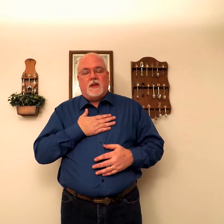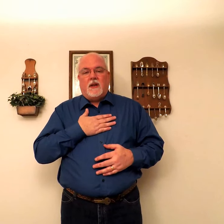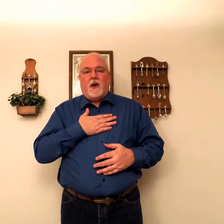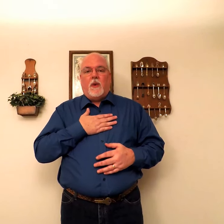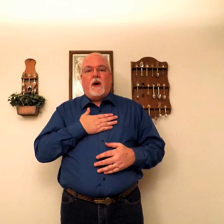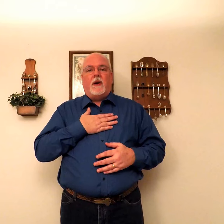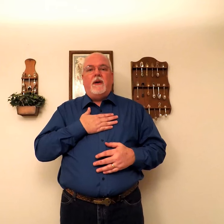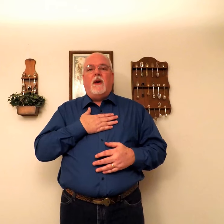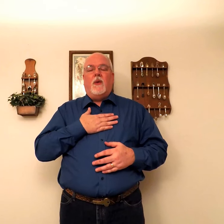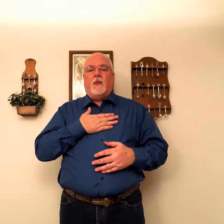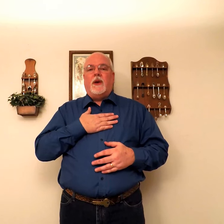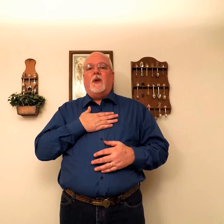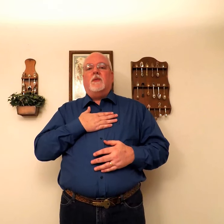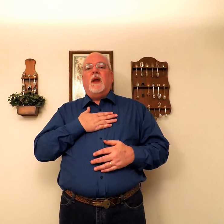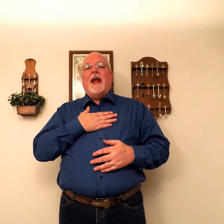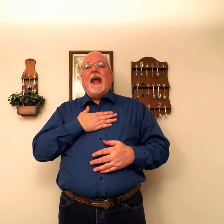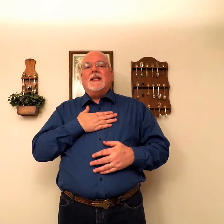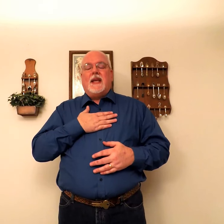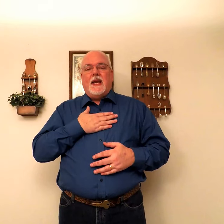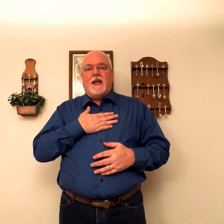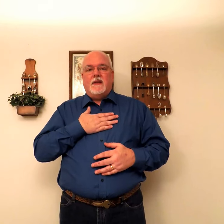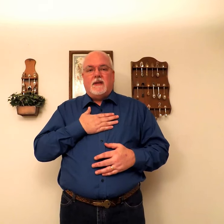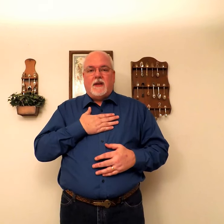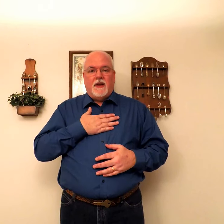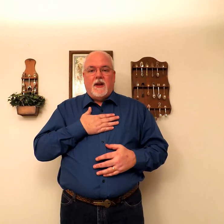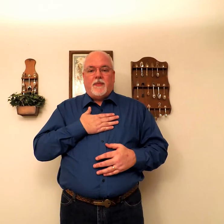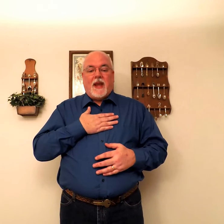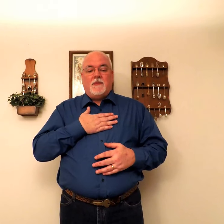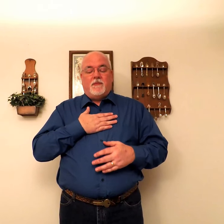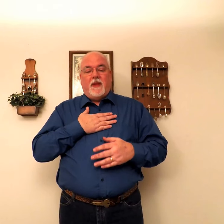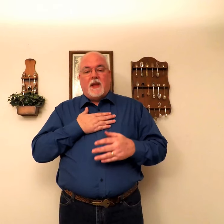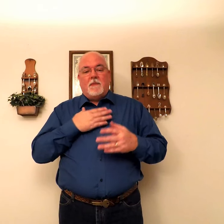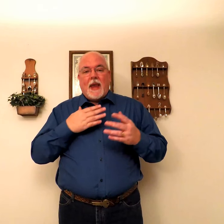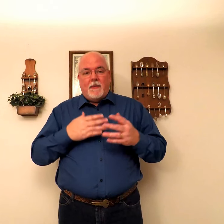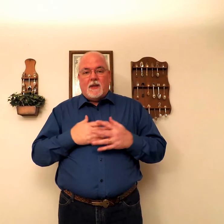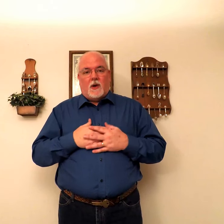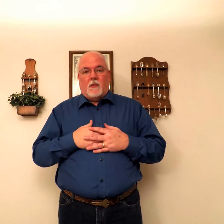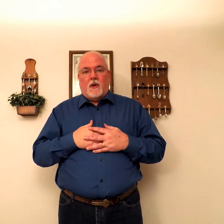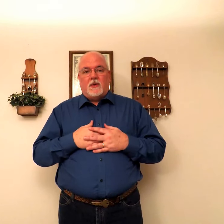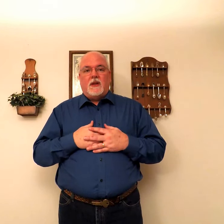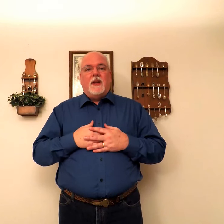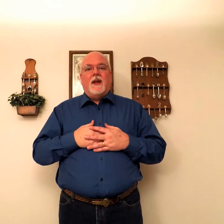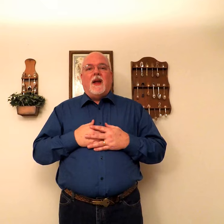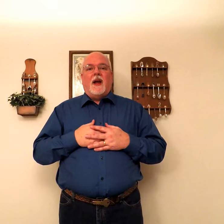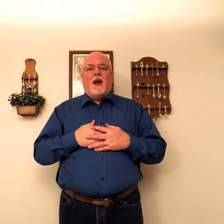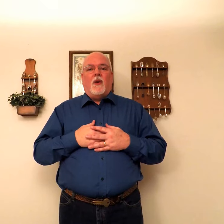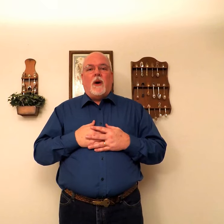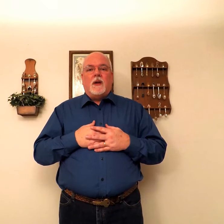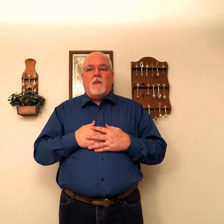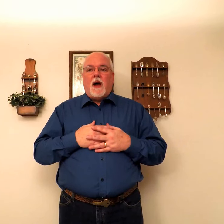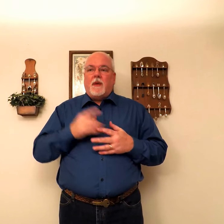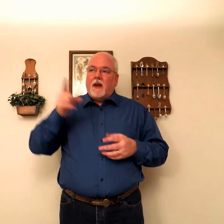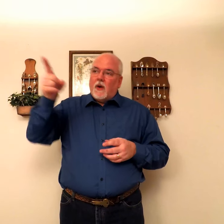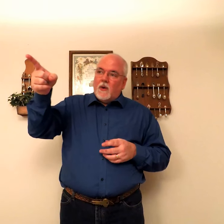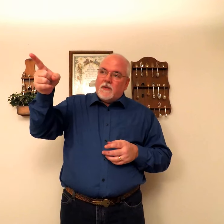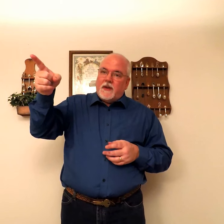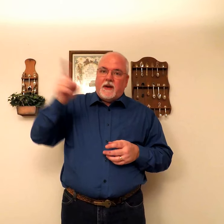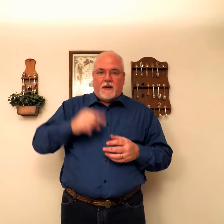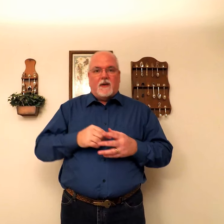to know. We already know them. We know them as kids. And as babies, almost. Where's mommy? Over there.